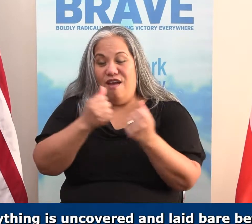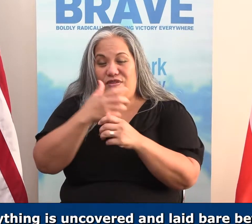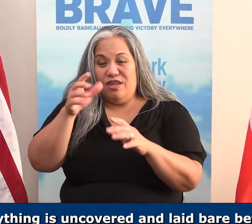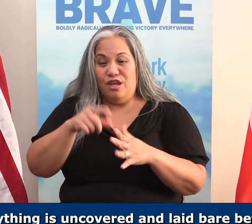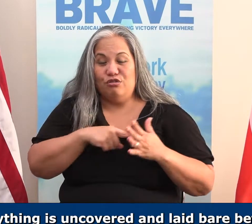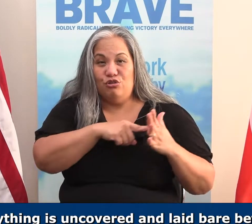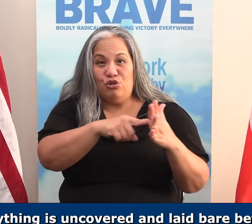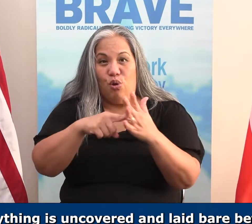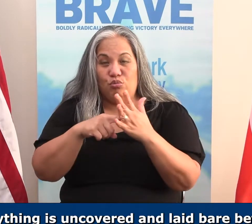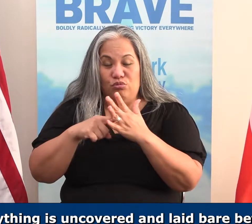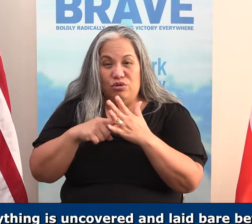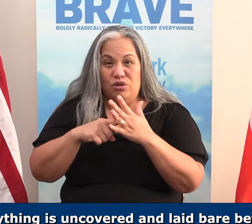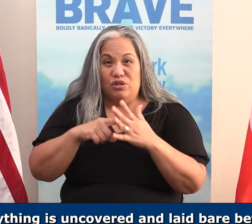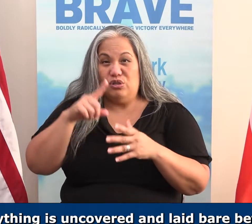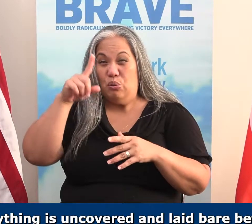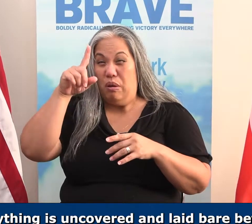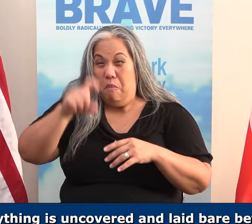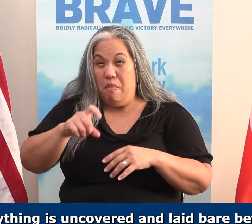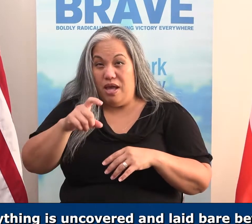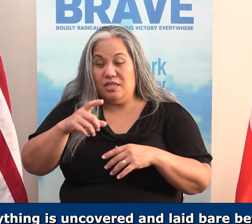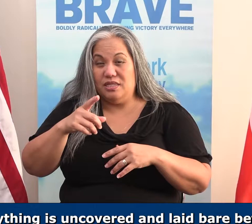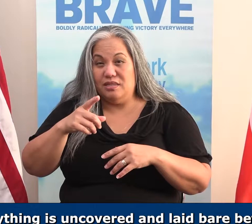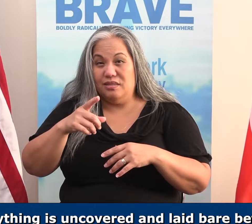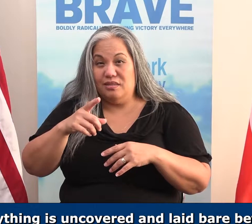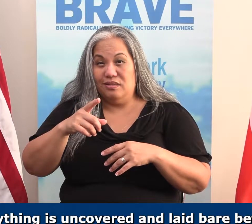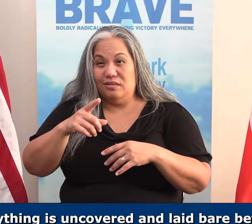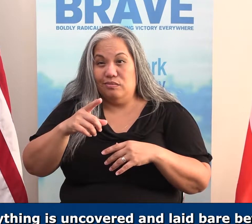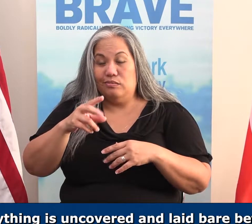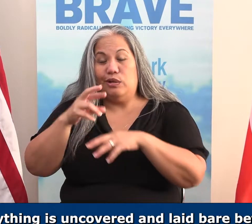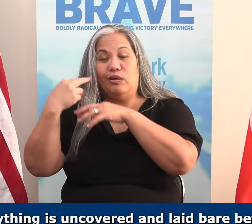bare before the eyes of Him to whom we must give account.